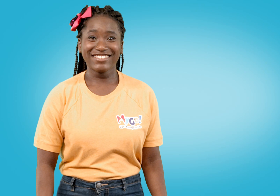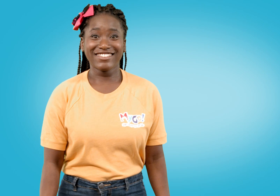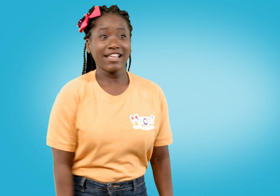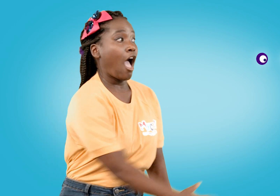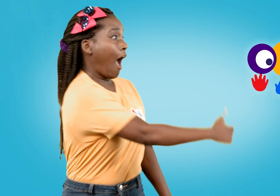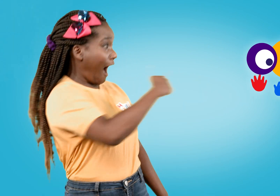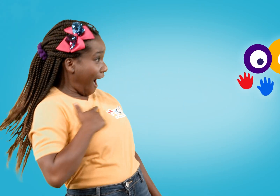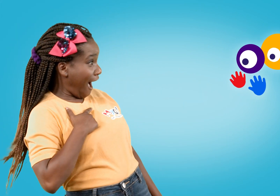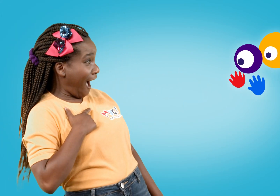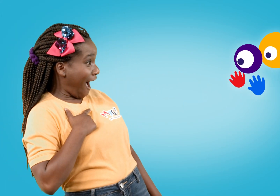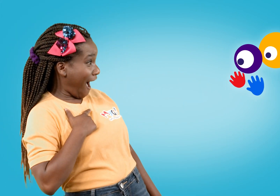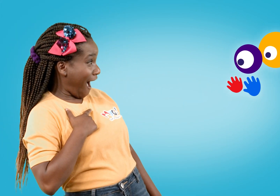One, go!